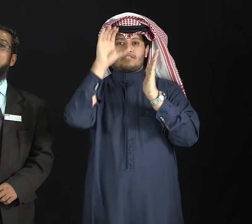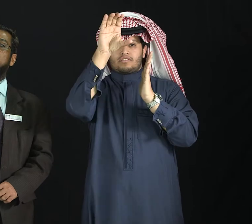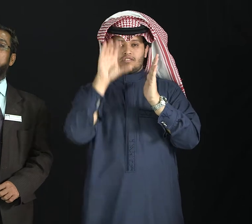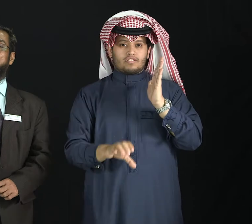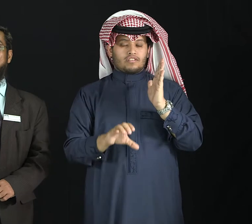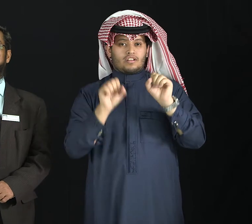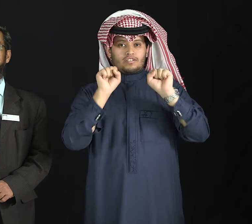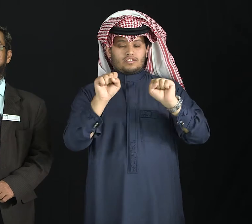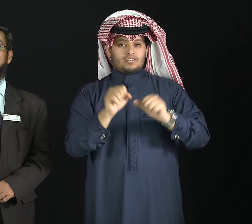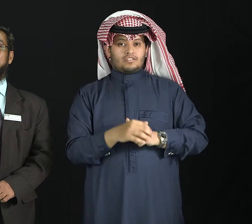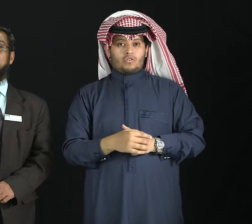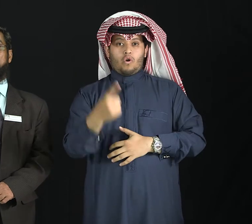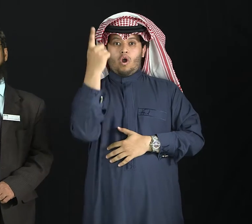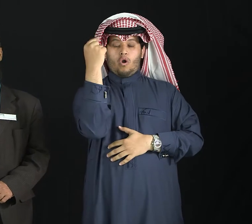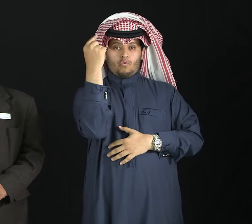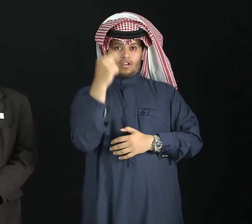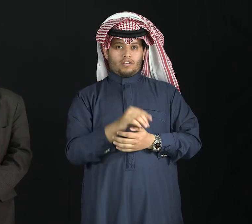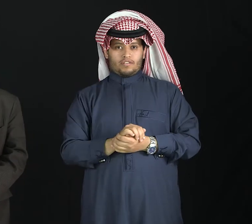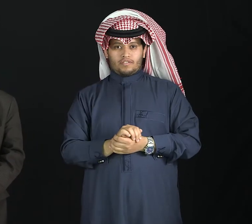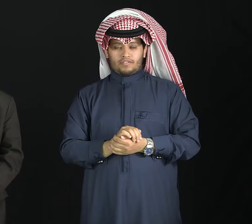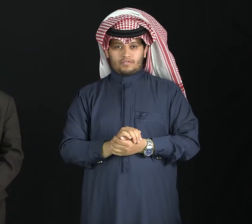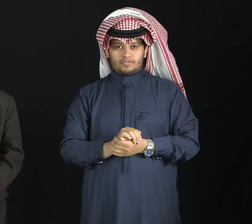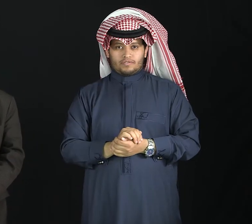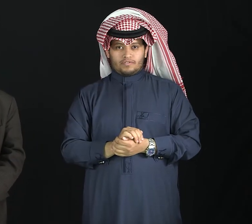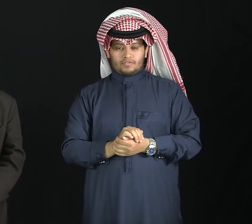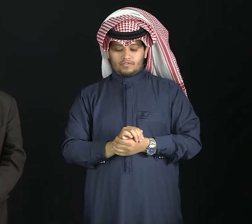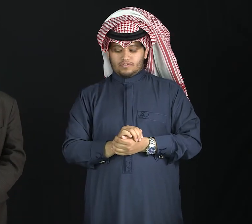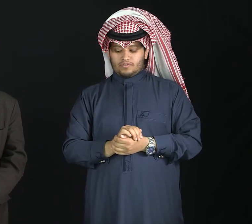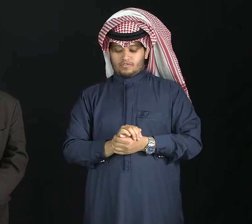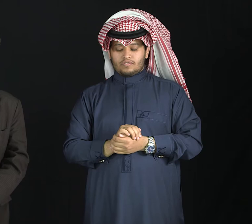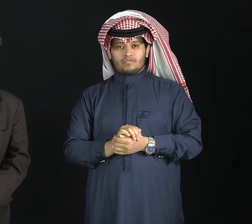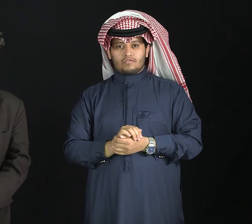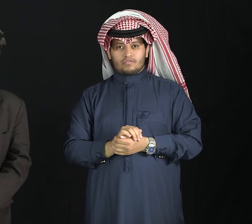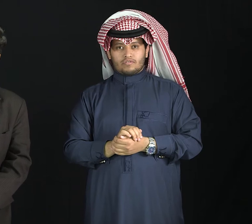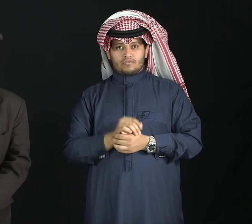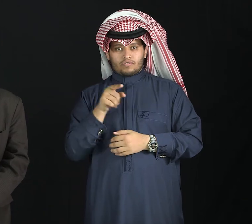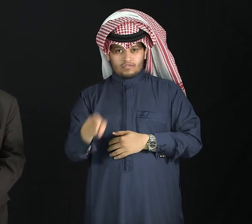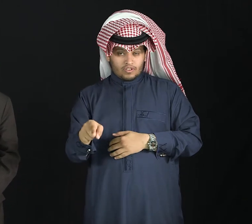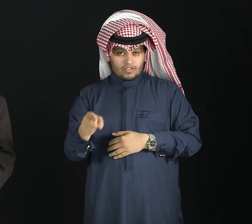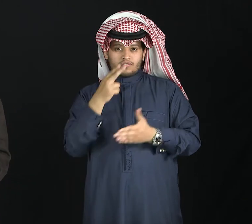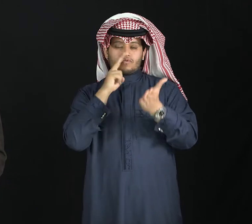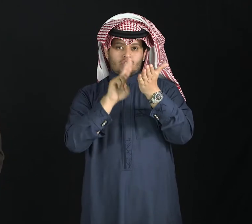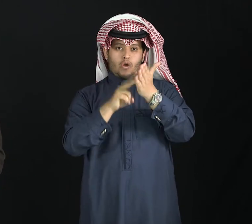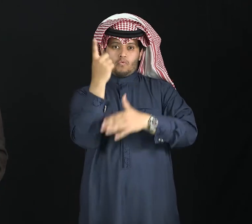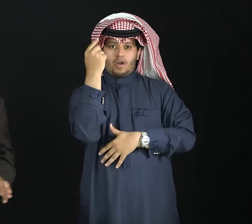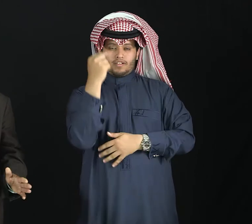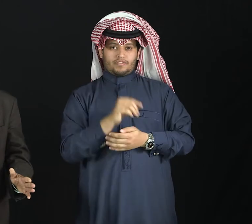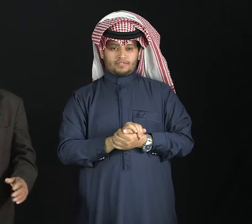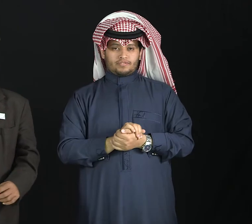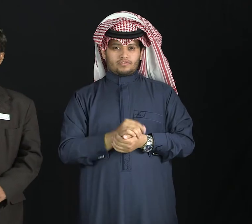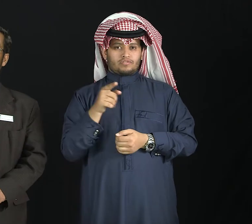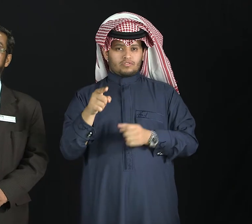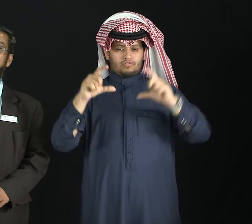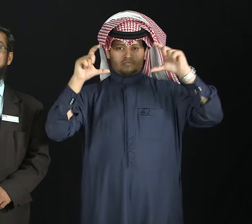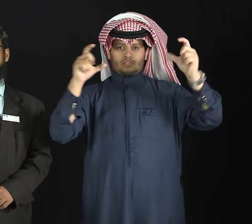Unlock 1, Unit 1. First, reading 1. It's all